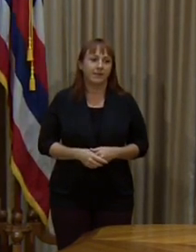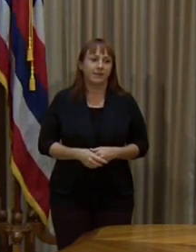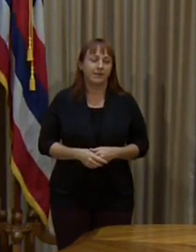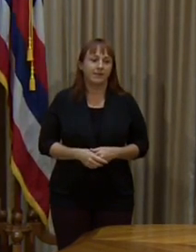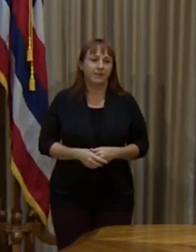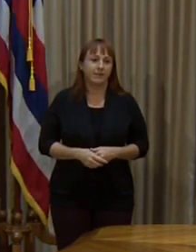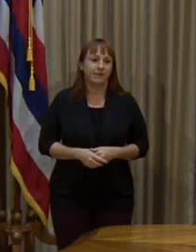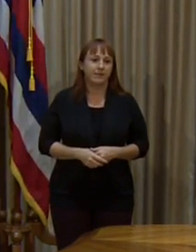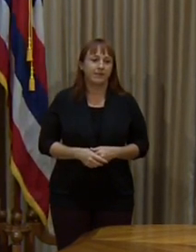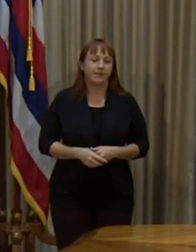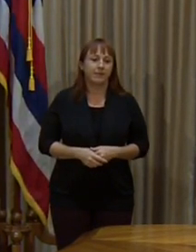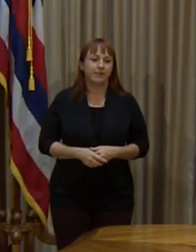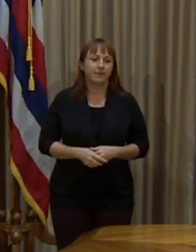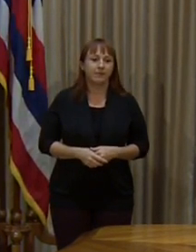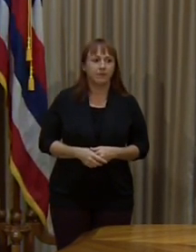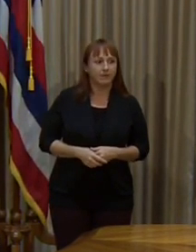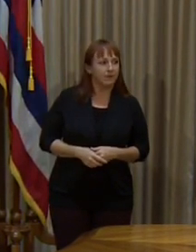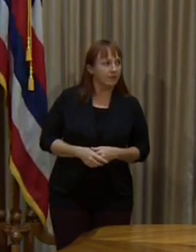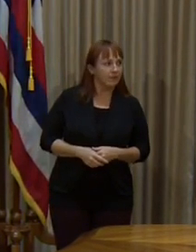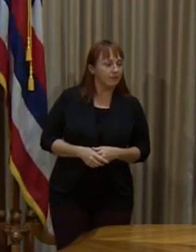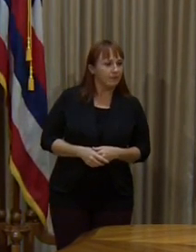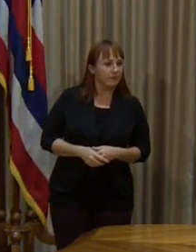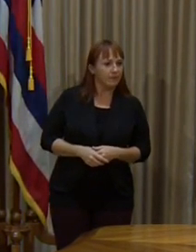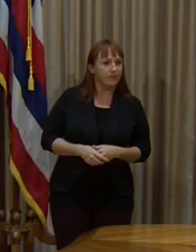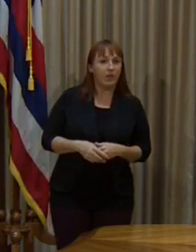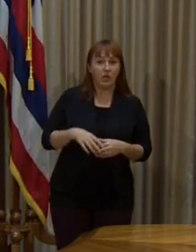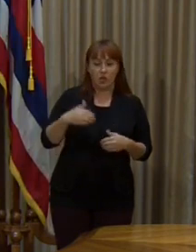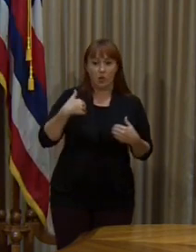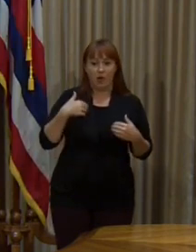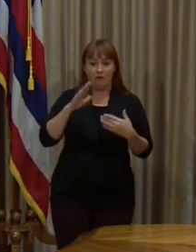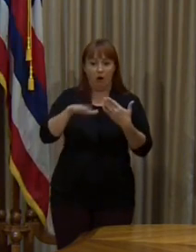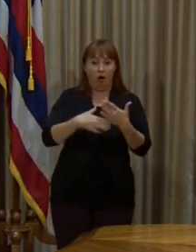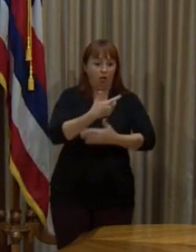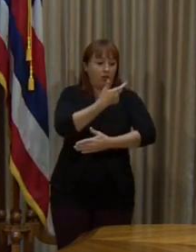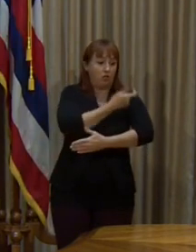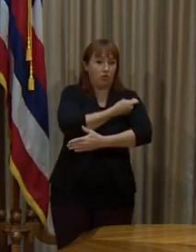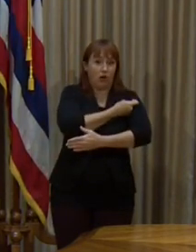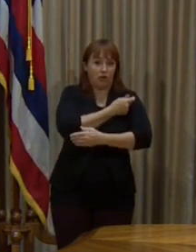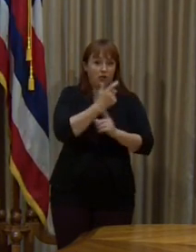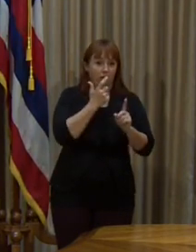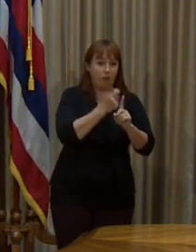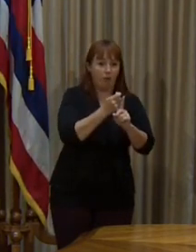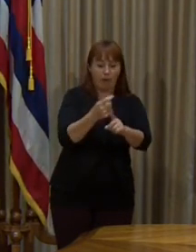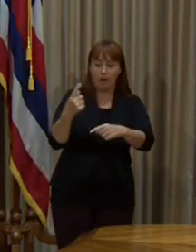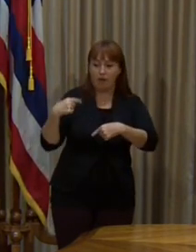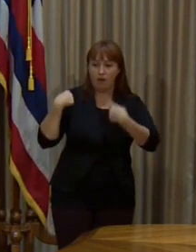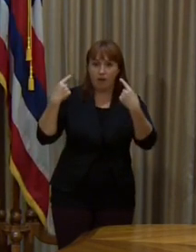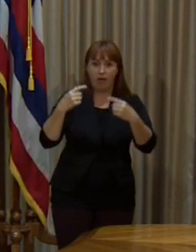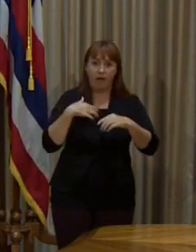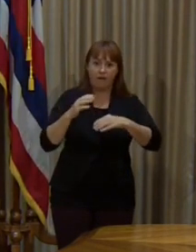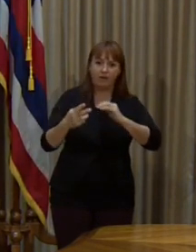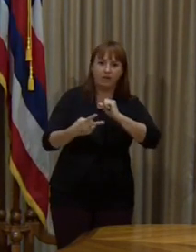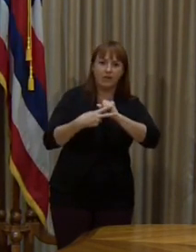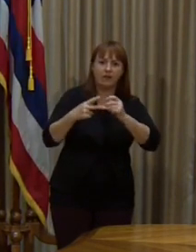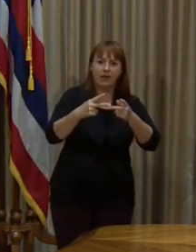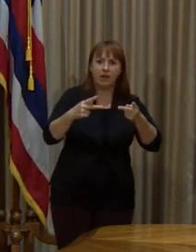So does the state have a fully functional database of all shots given in Hawaii to date, or will the vaccination exemption at first rely